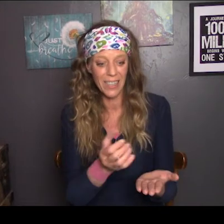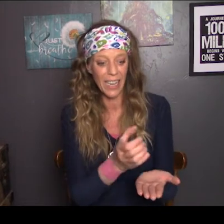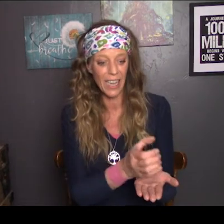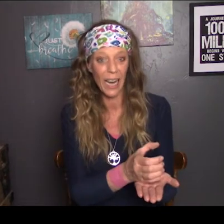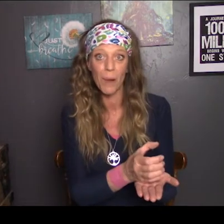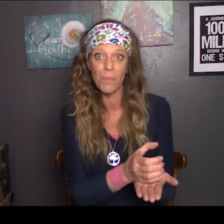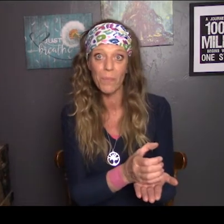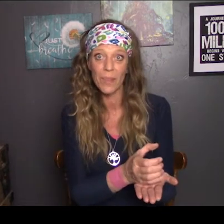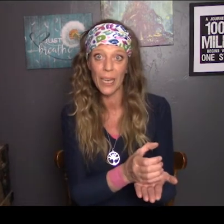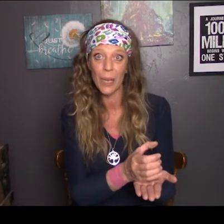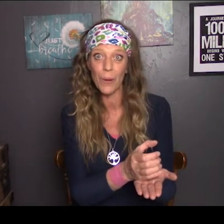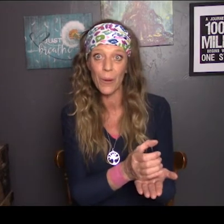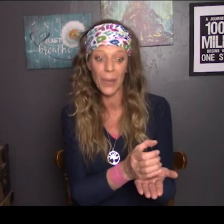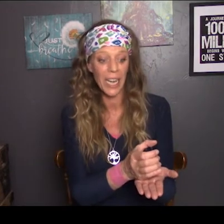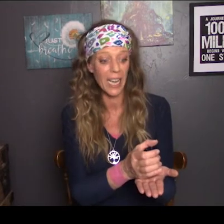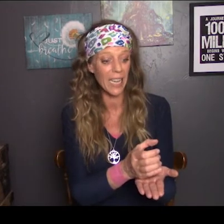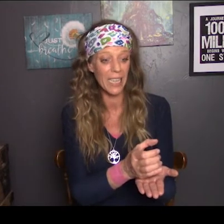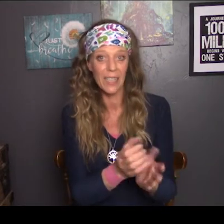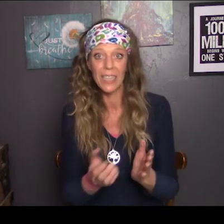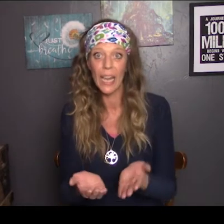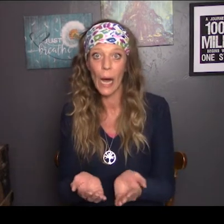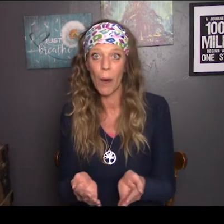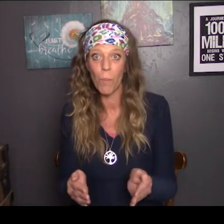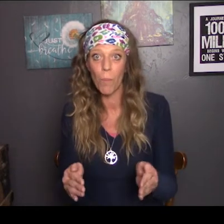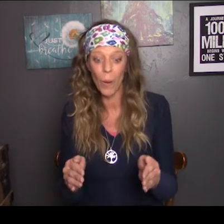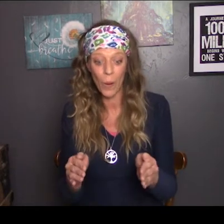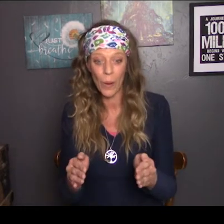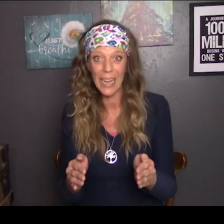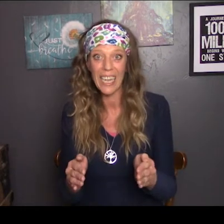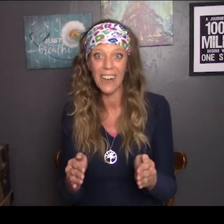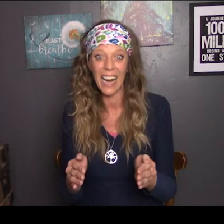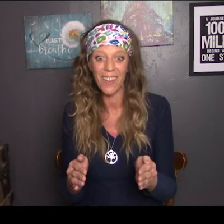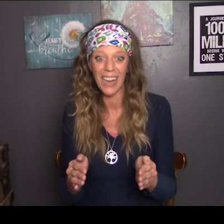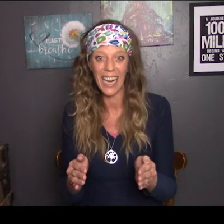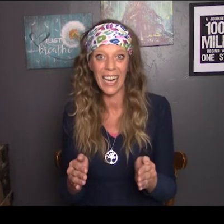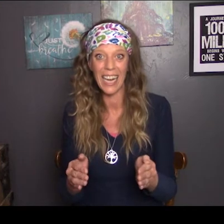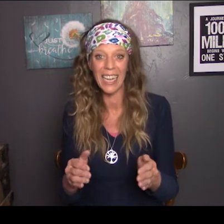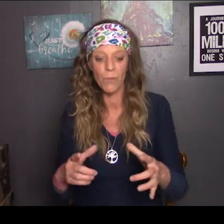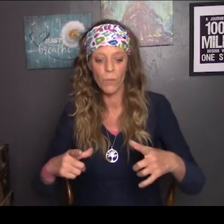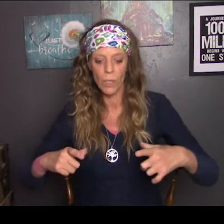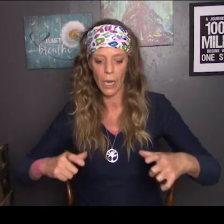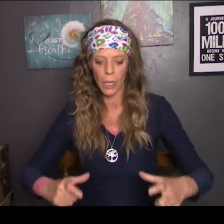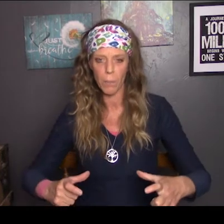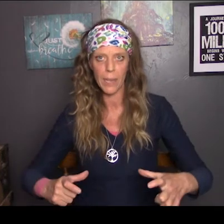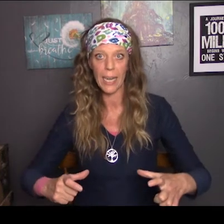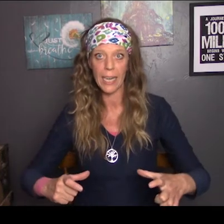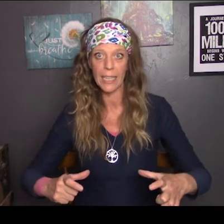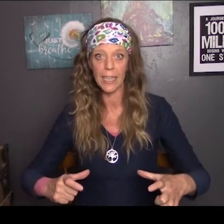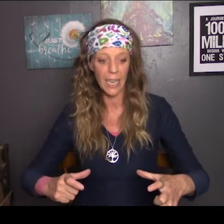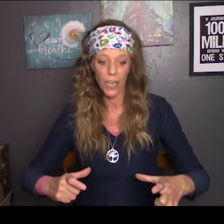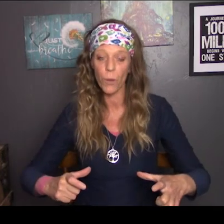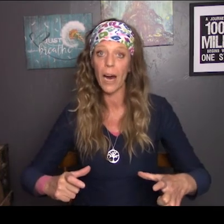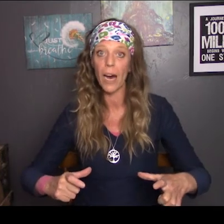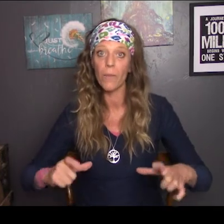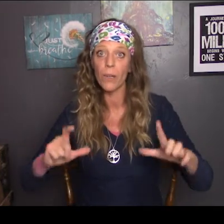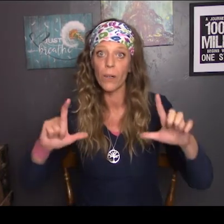cup like you're holding it, a bowl like you're outlining it, and a plate like you have your